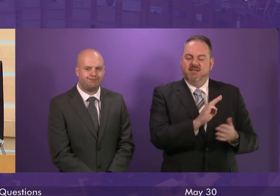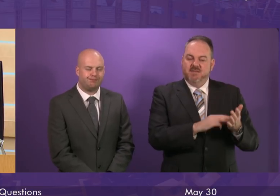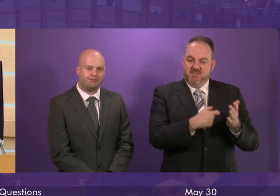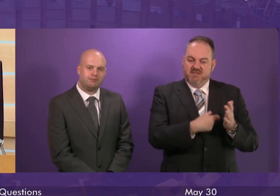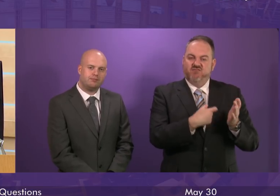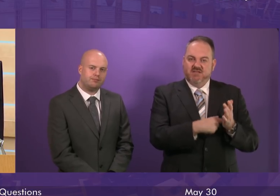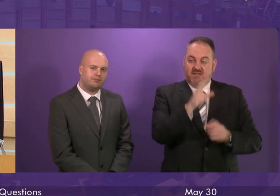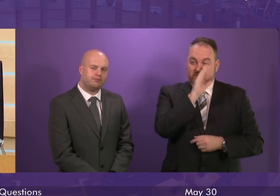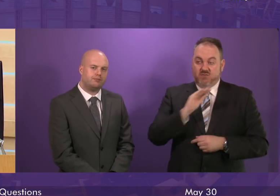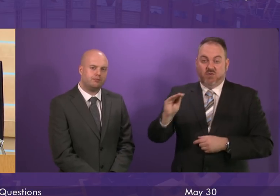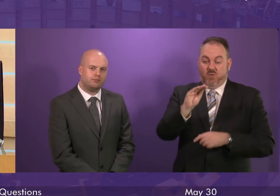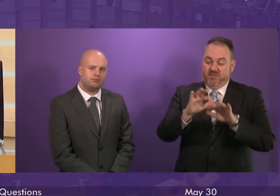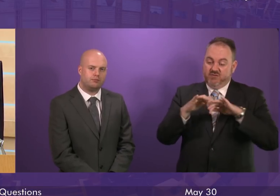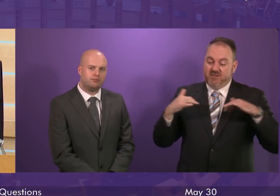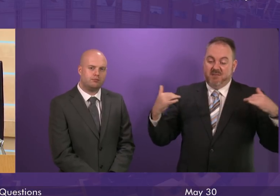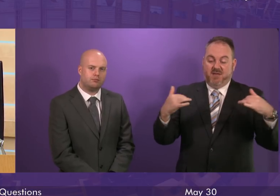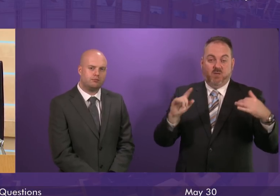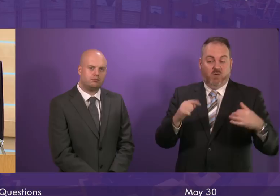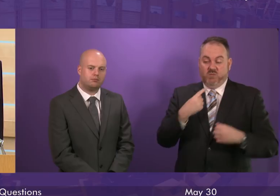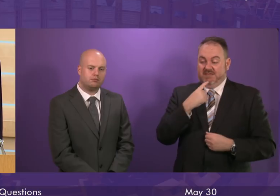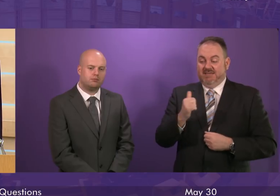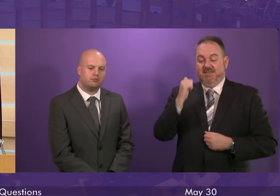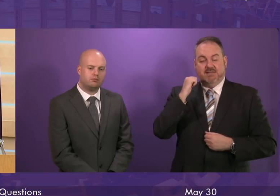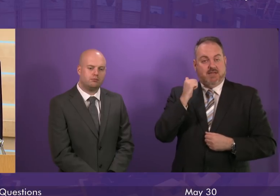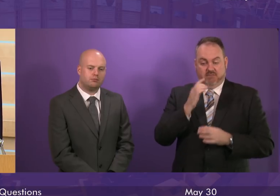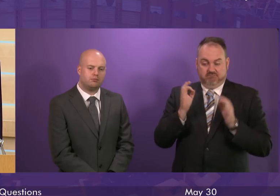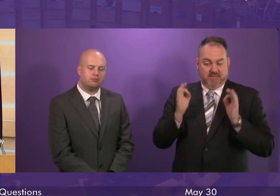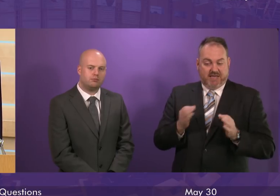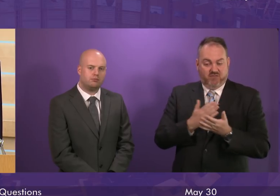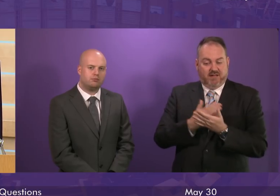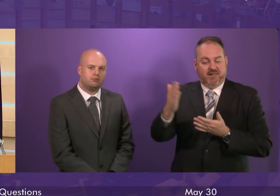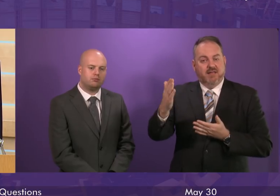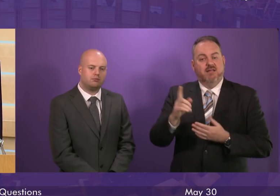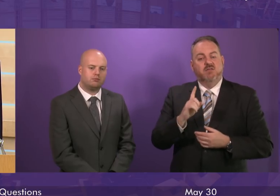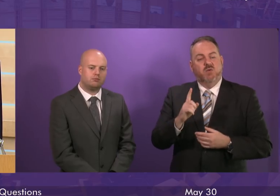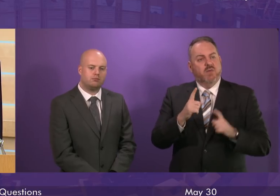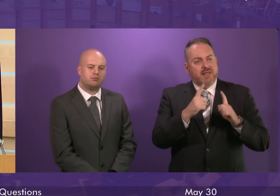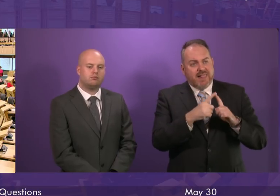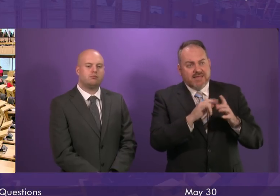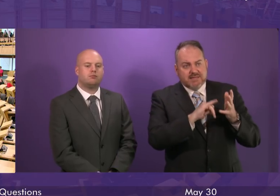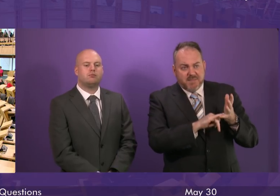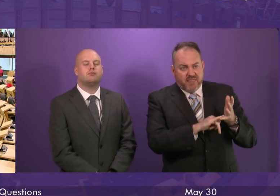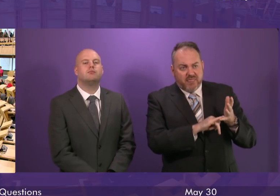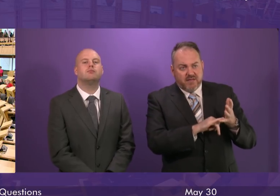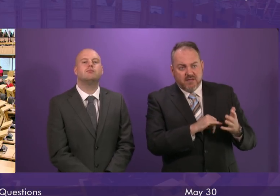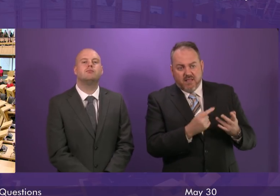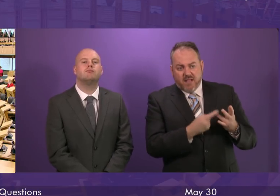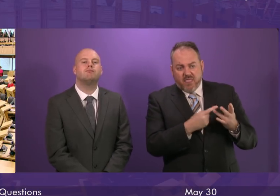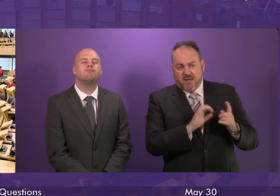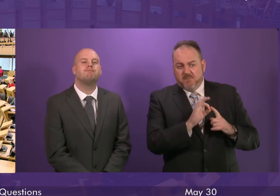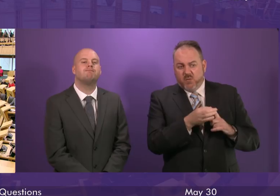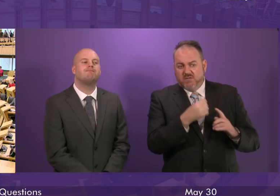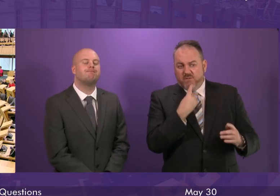alerted everybody in the chamber to what was said yesterday very accurately. Can I call Elaine Smith on a point of order? Thank you very much,